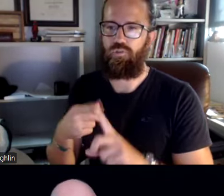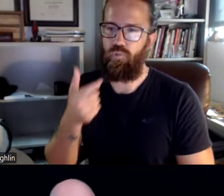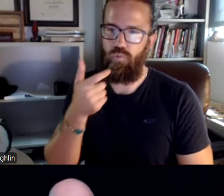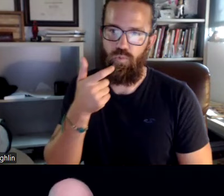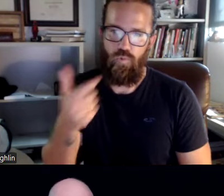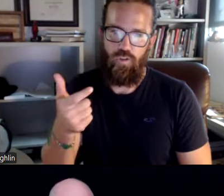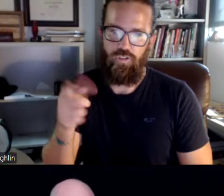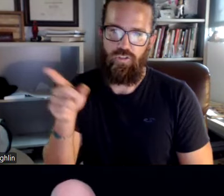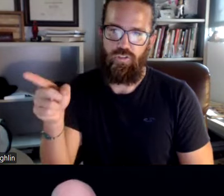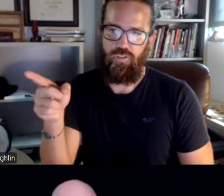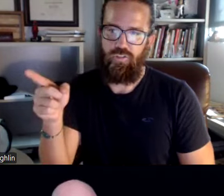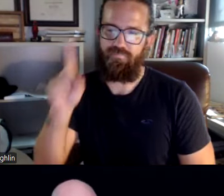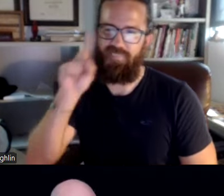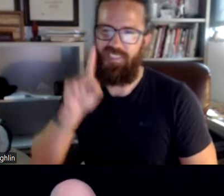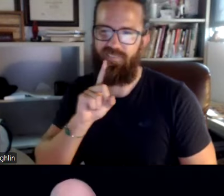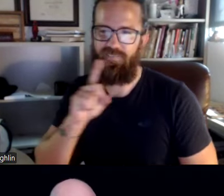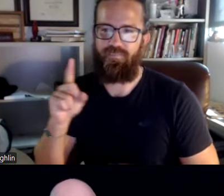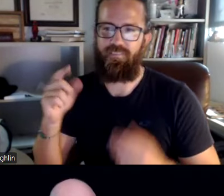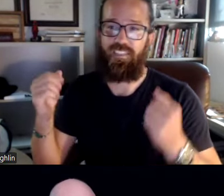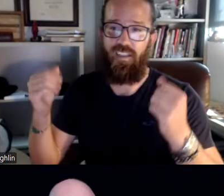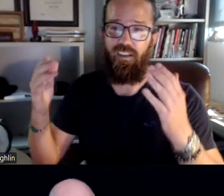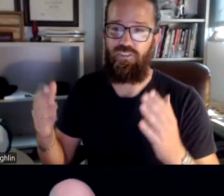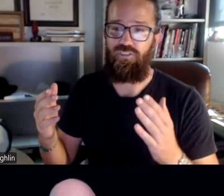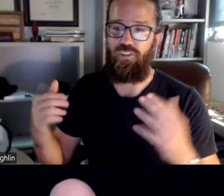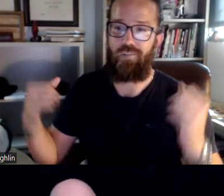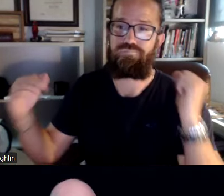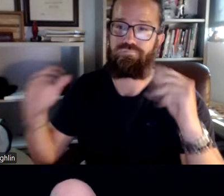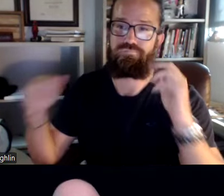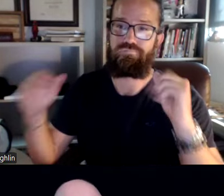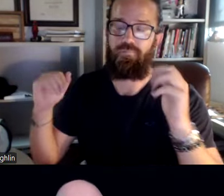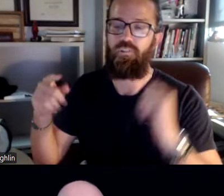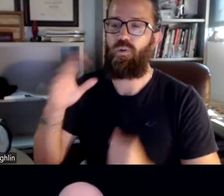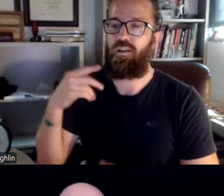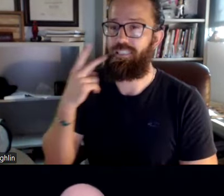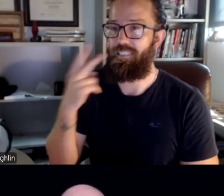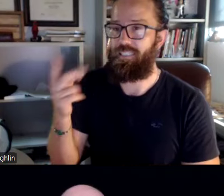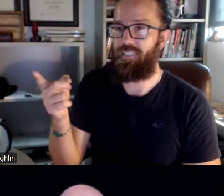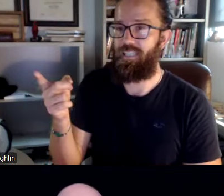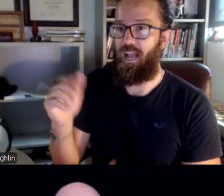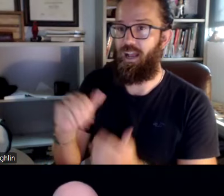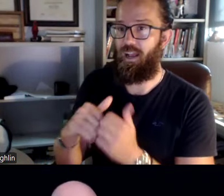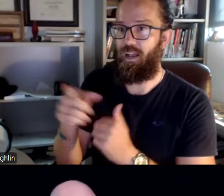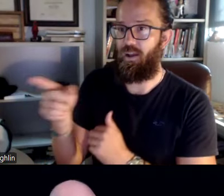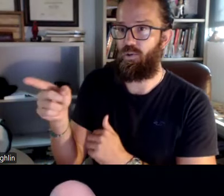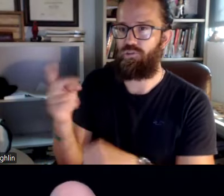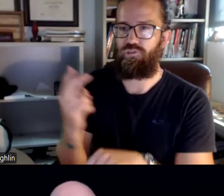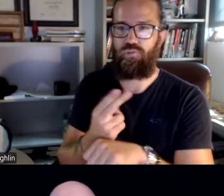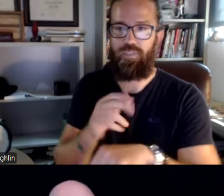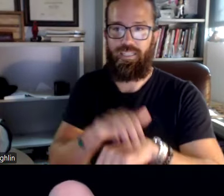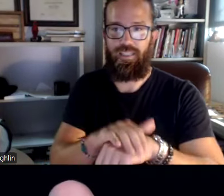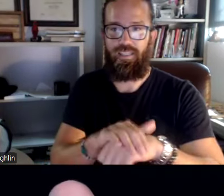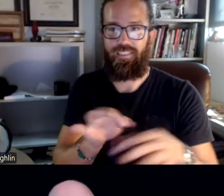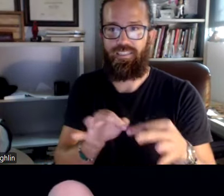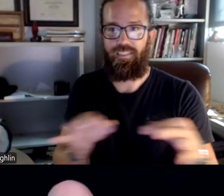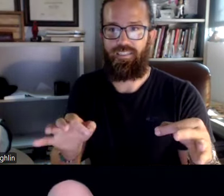And then there's an opportunity where you can actually watch like a deaf signer and see how